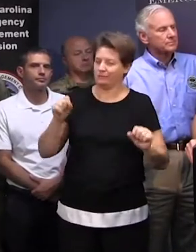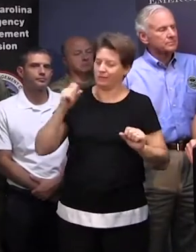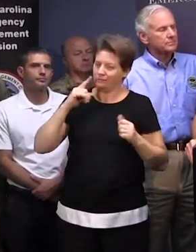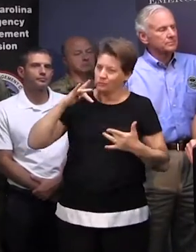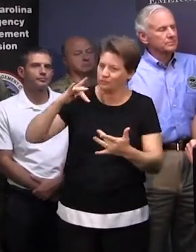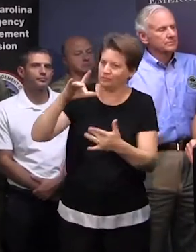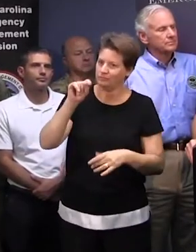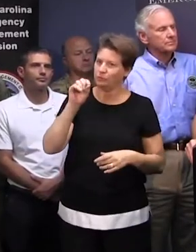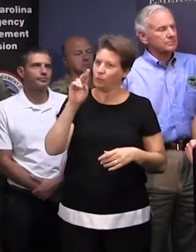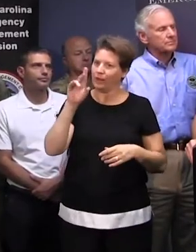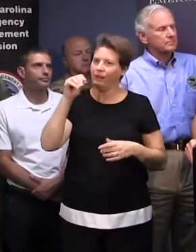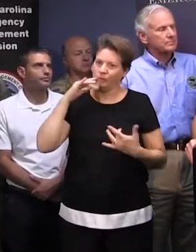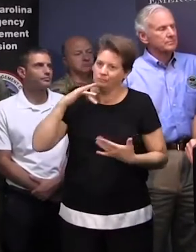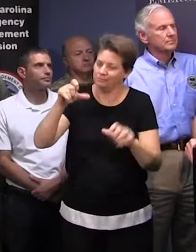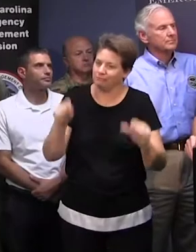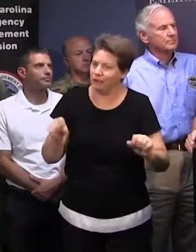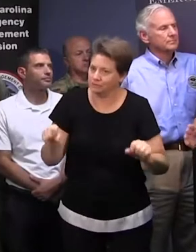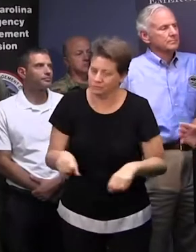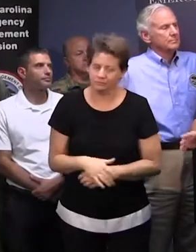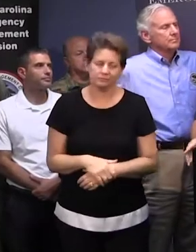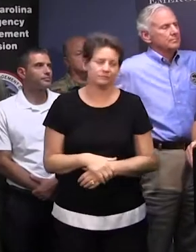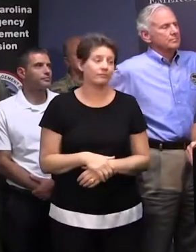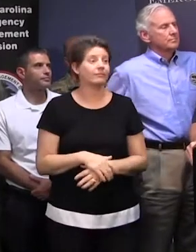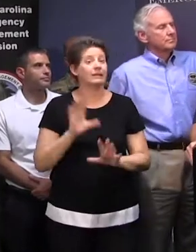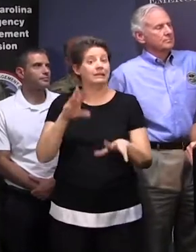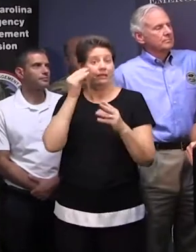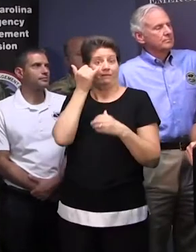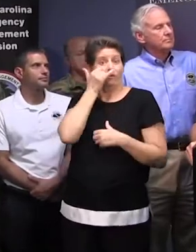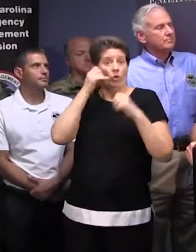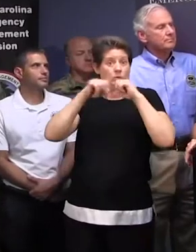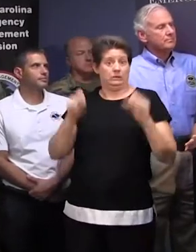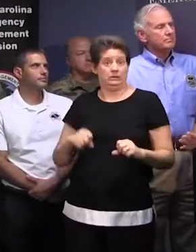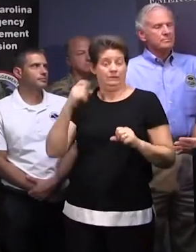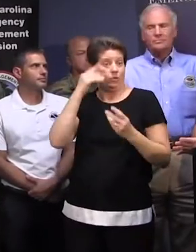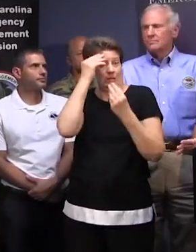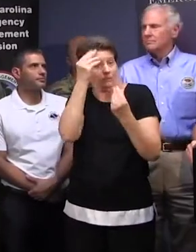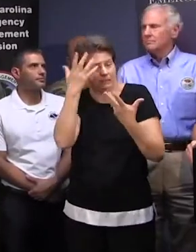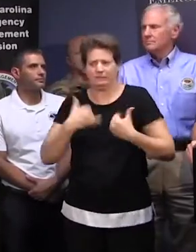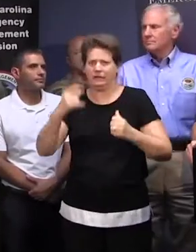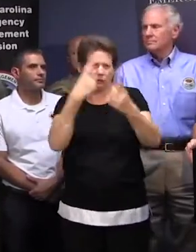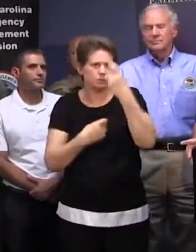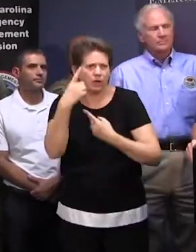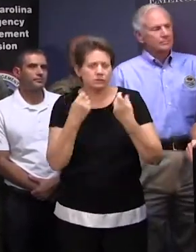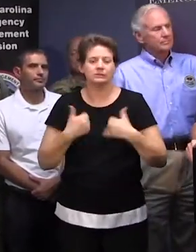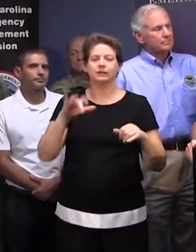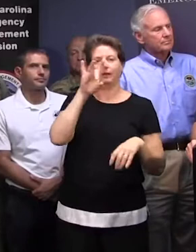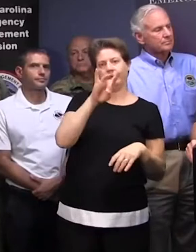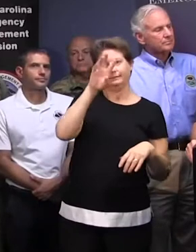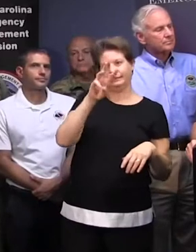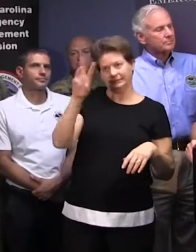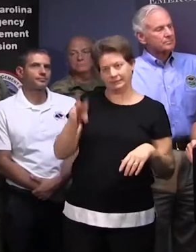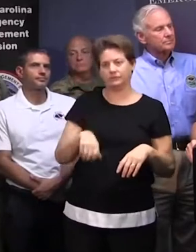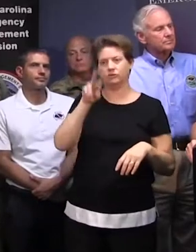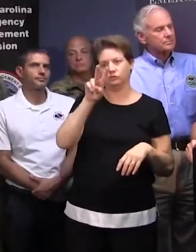talked about earlier. Public information. Again, the public information phone system for any questions that you might have, 1-866